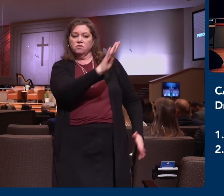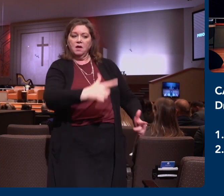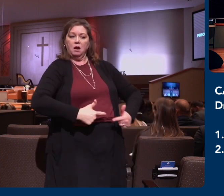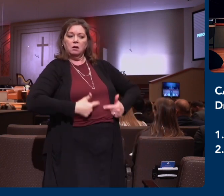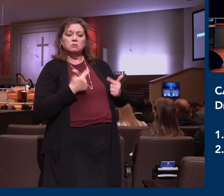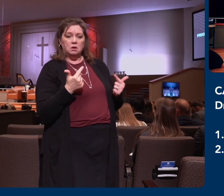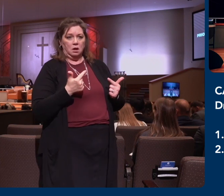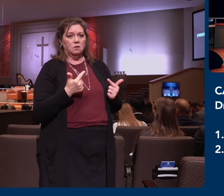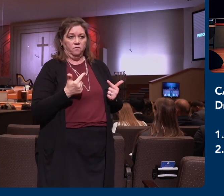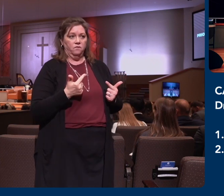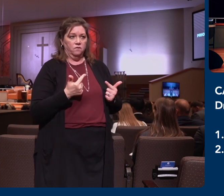life.